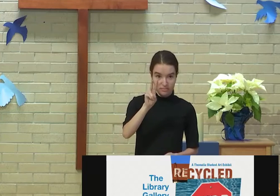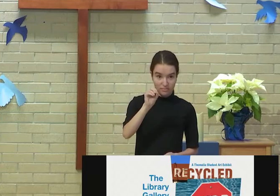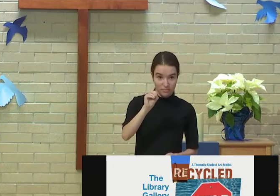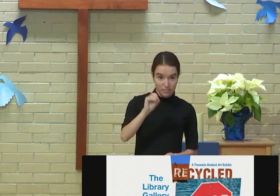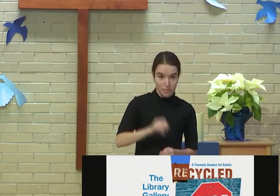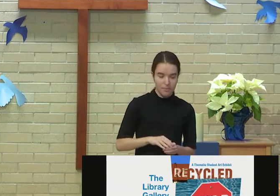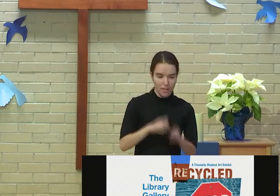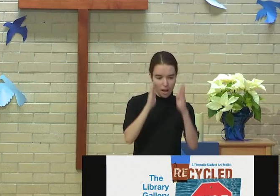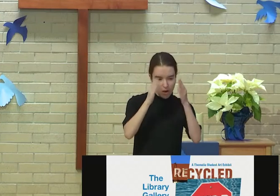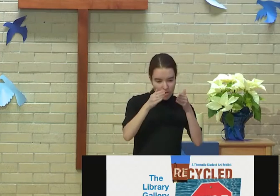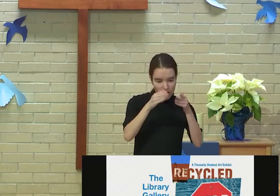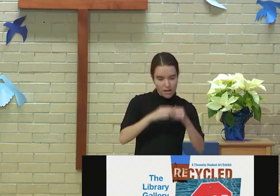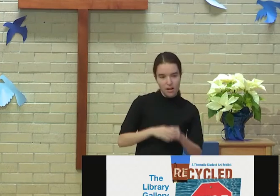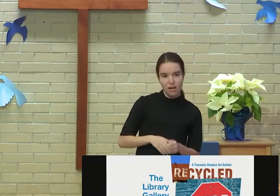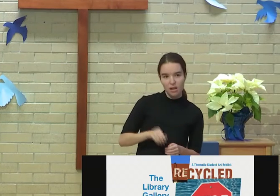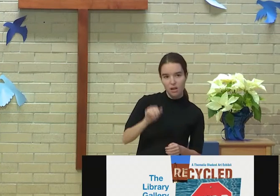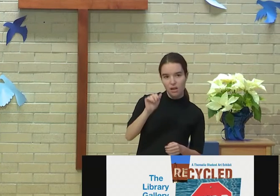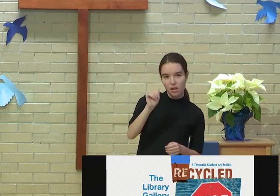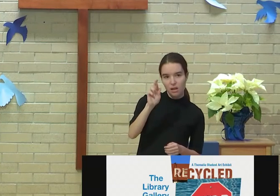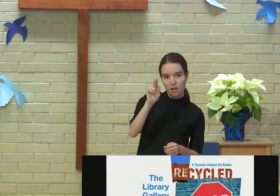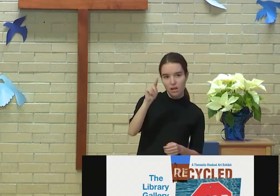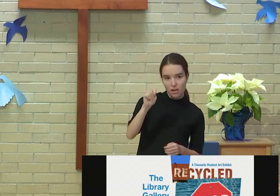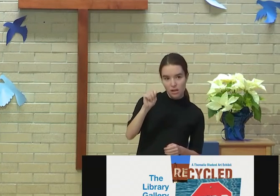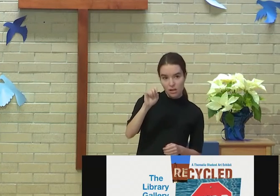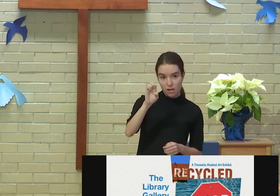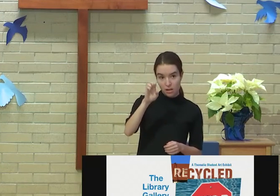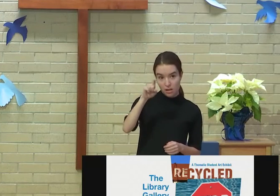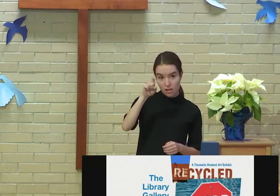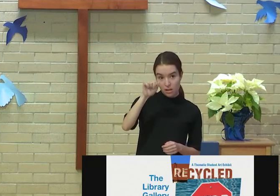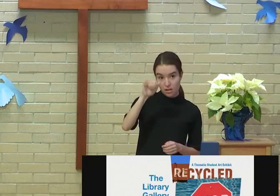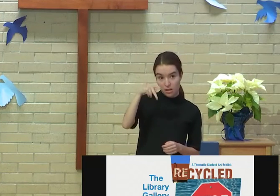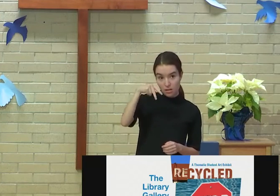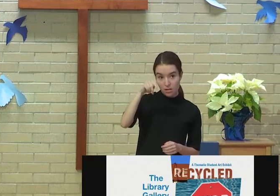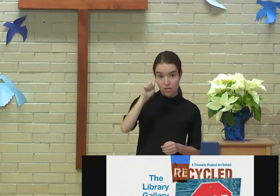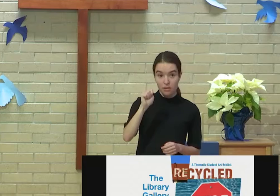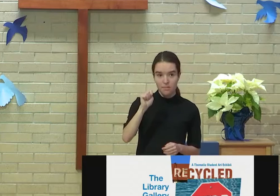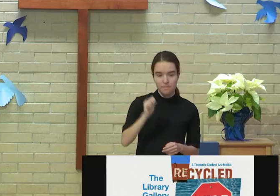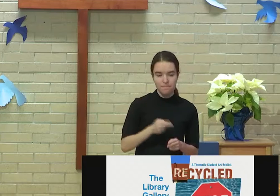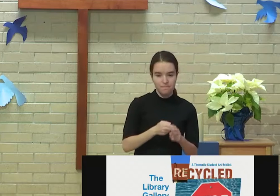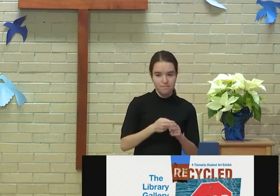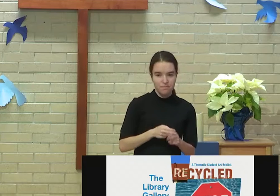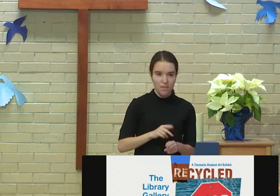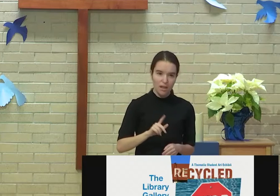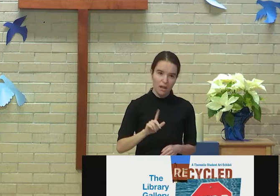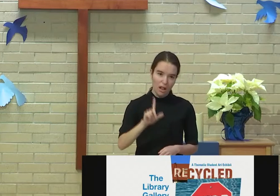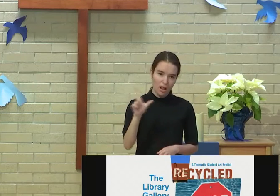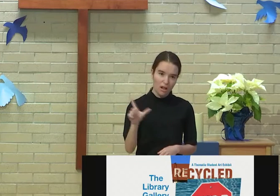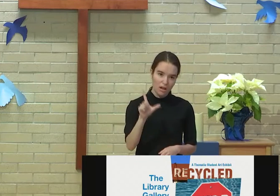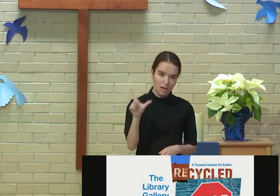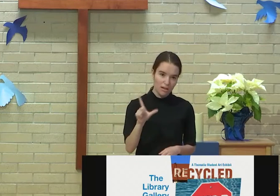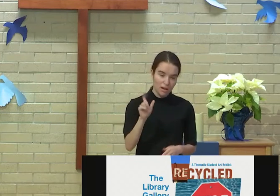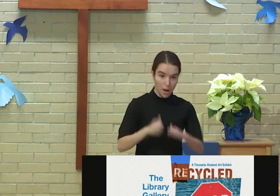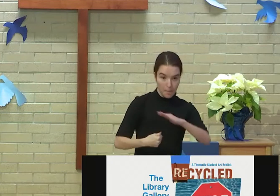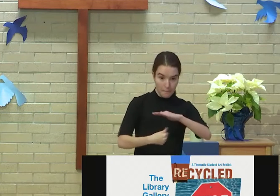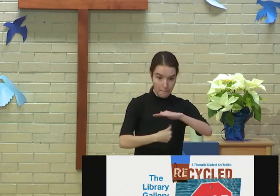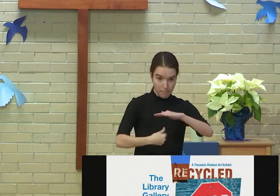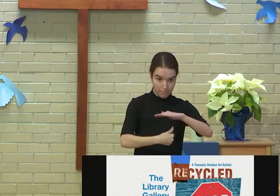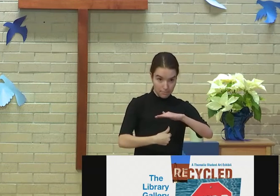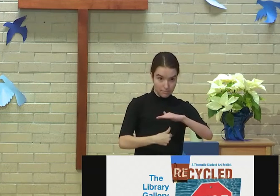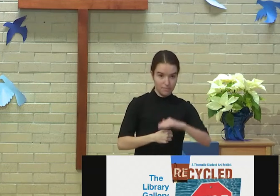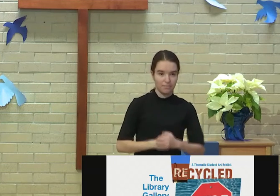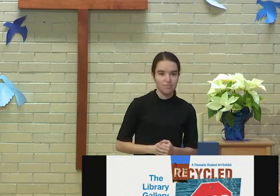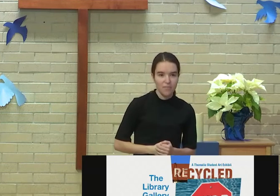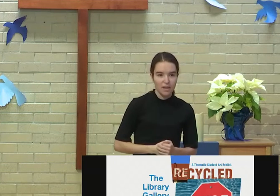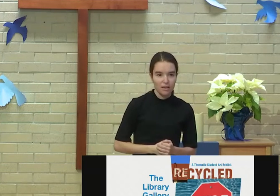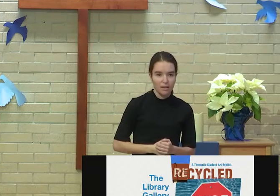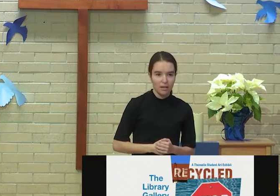art exhibit called Recycled, that's currently in the library basement gallery. That's an exhibit that's sponsored by the art club and